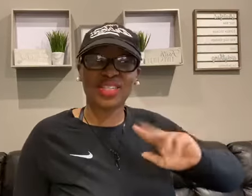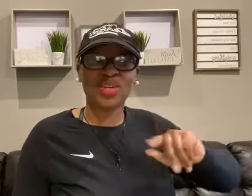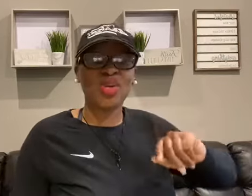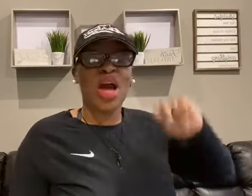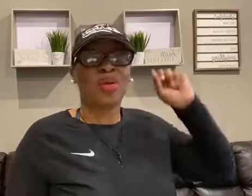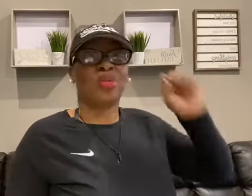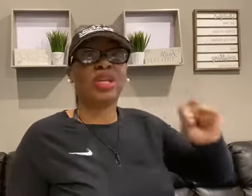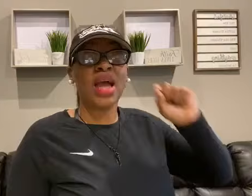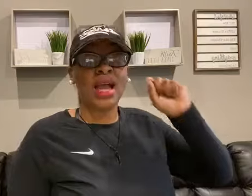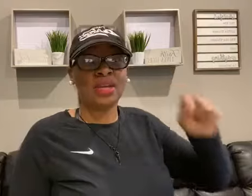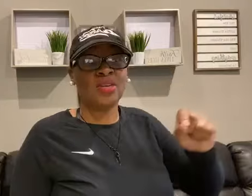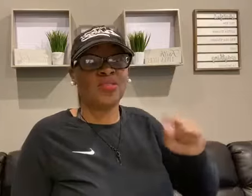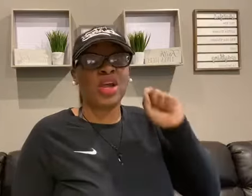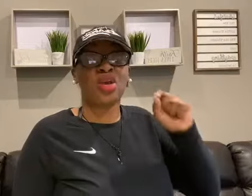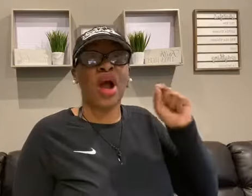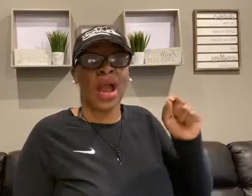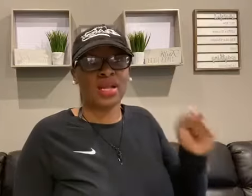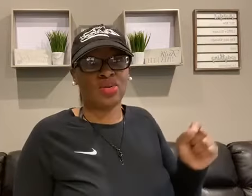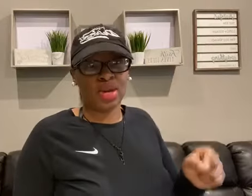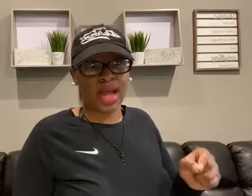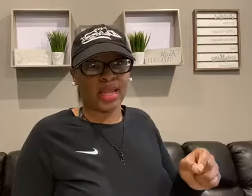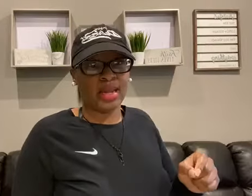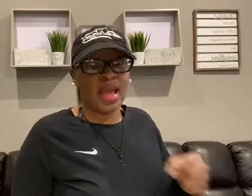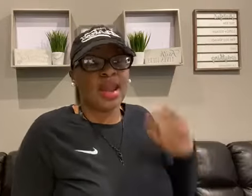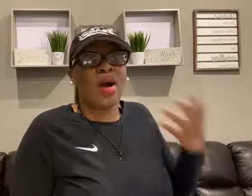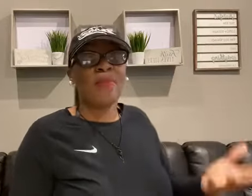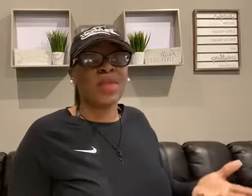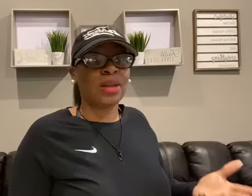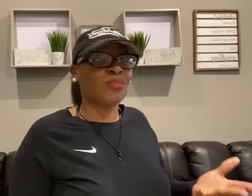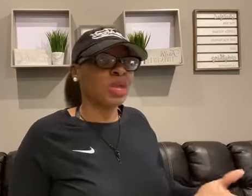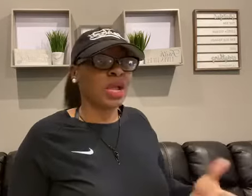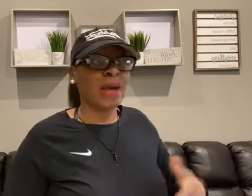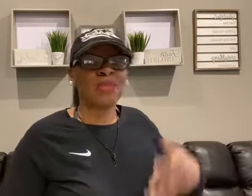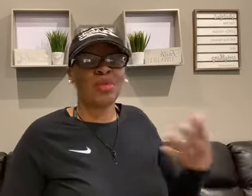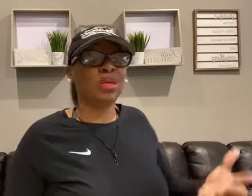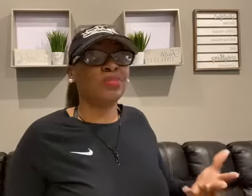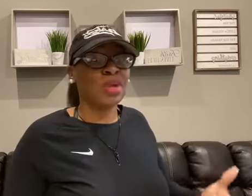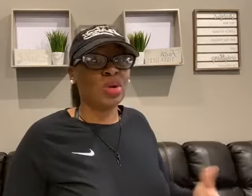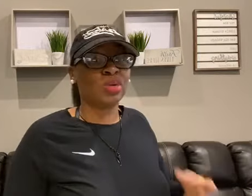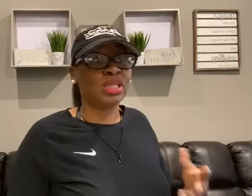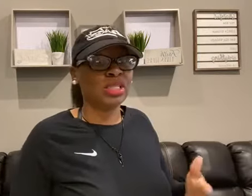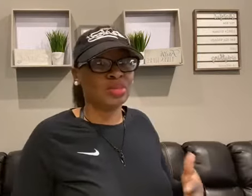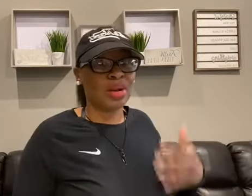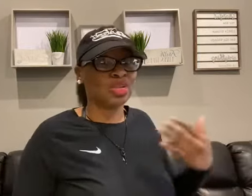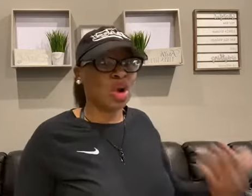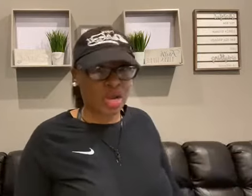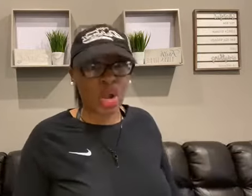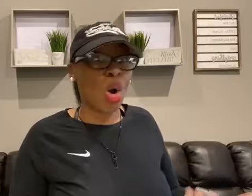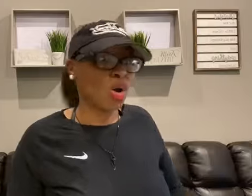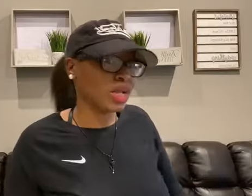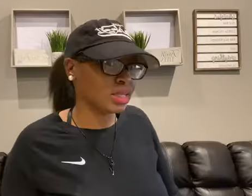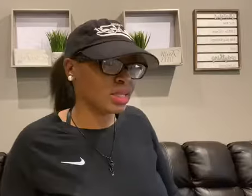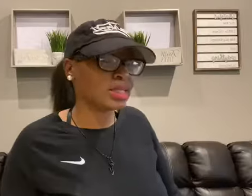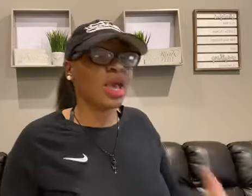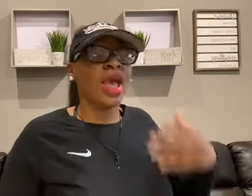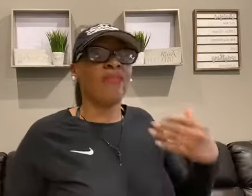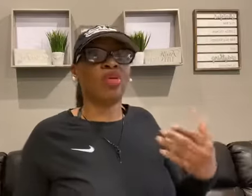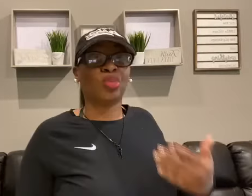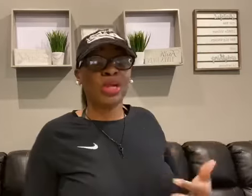Crystal, really identify your ideal client. Now I'm not a big, I'm not really big on teaching about target audiences. And the